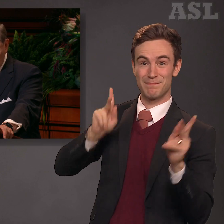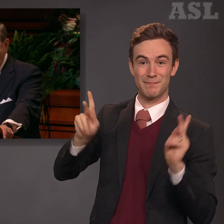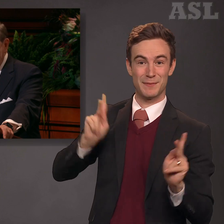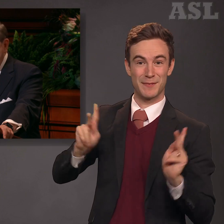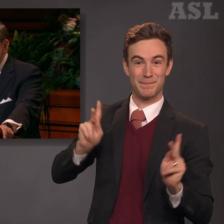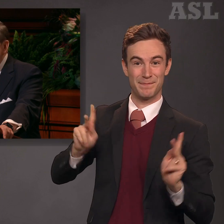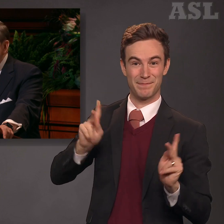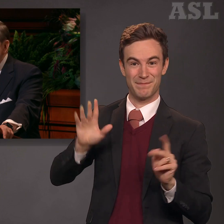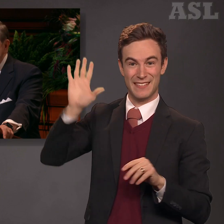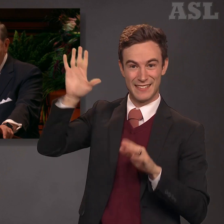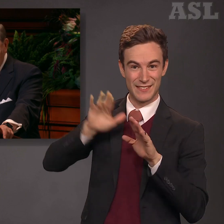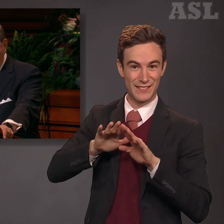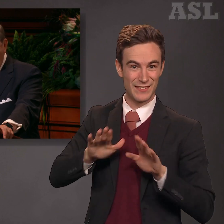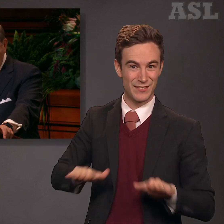children of Christ.